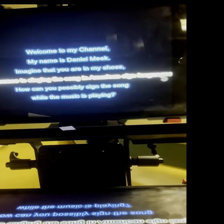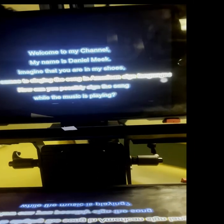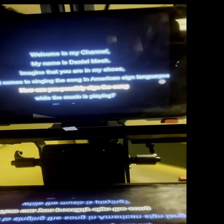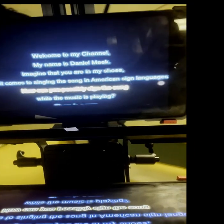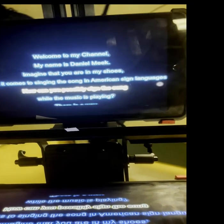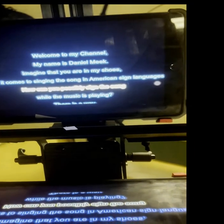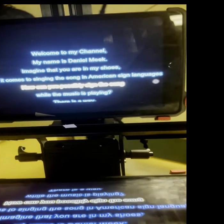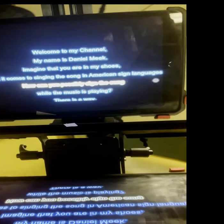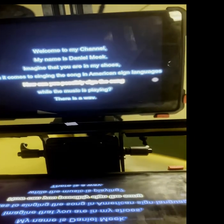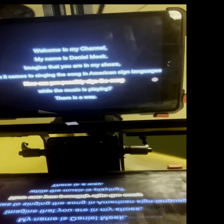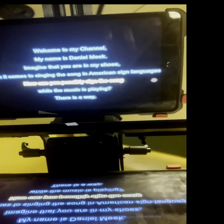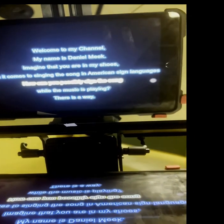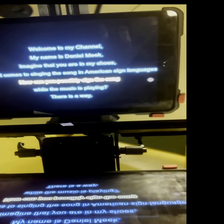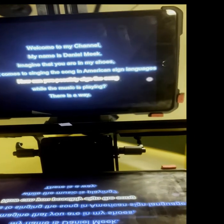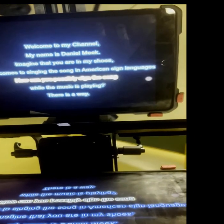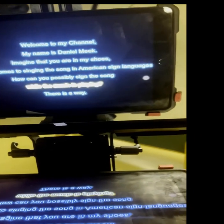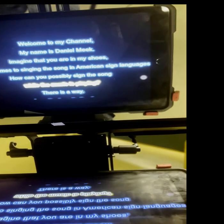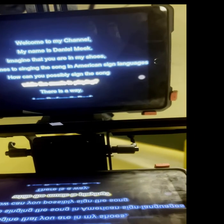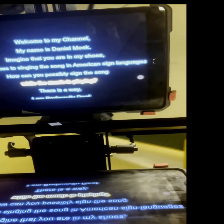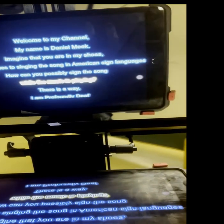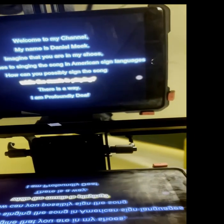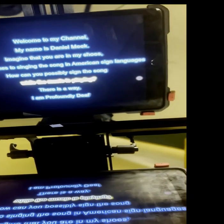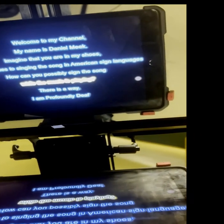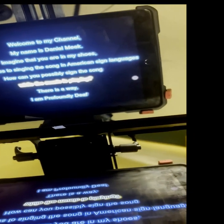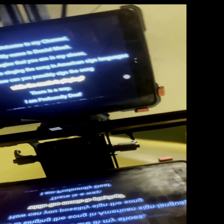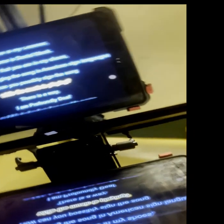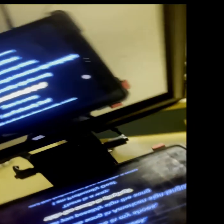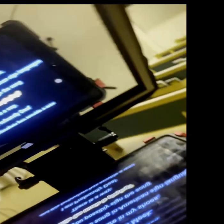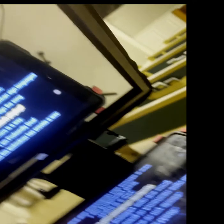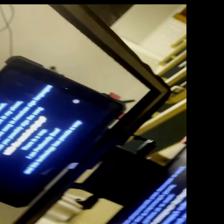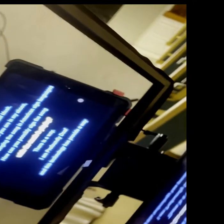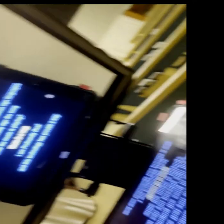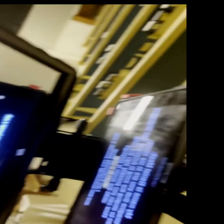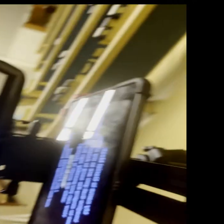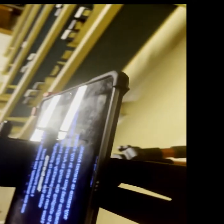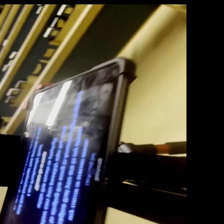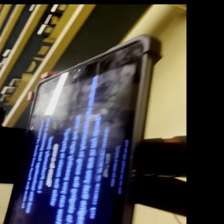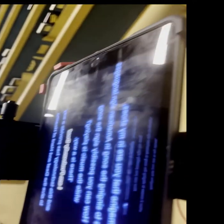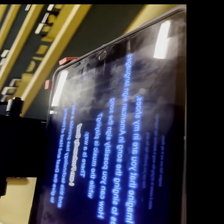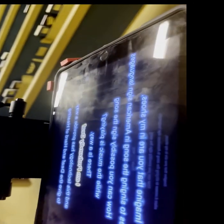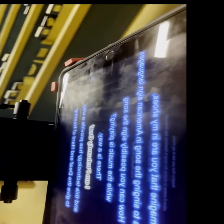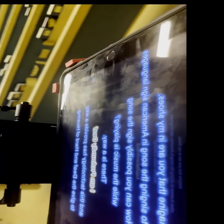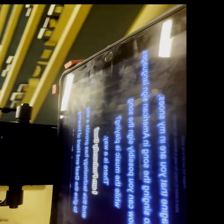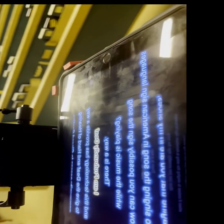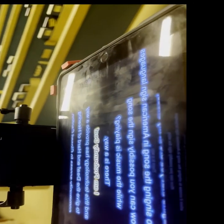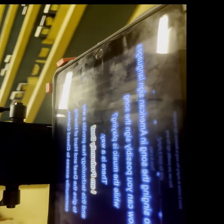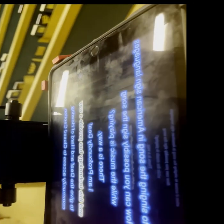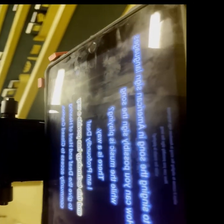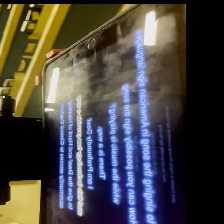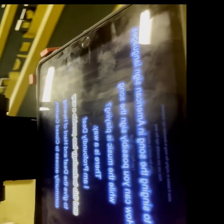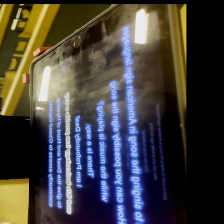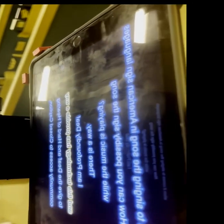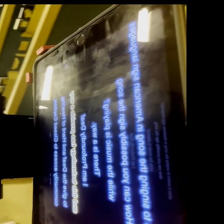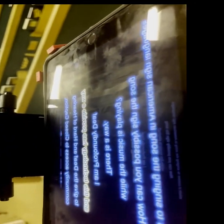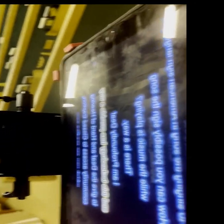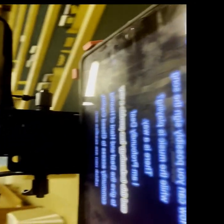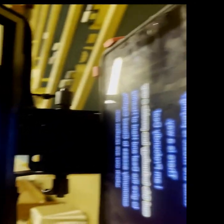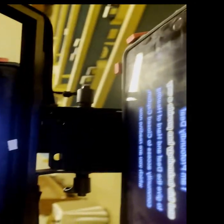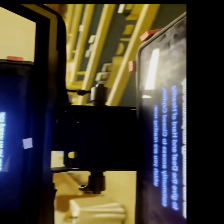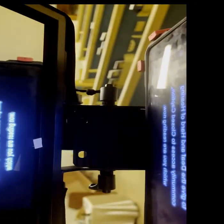How can you possibly sign the song while the music is playing? There is a way. I am profoundly deaf and this technology has provide a